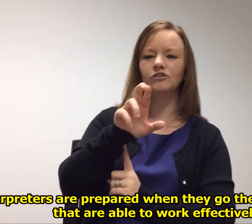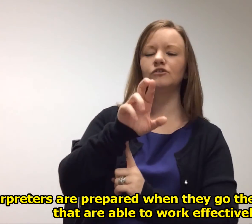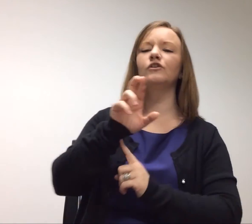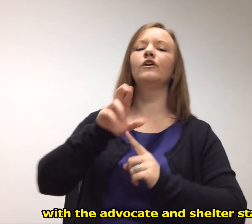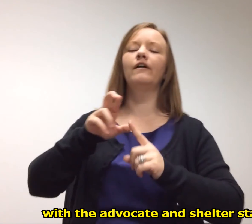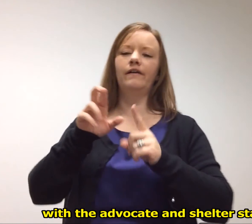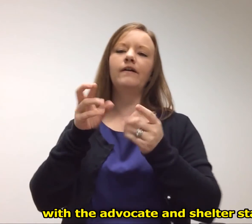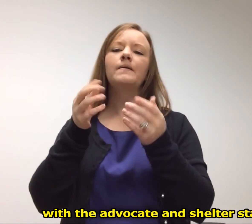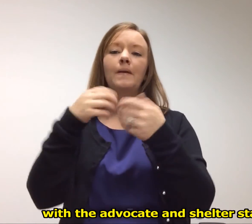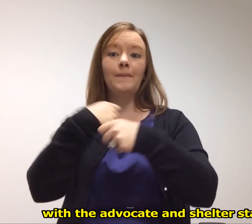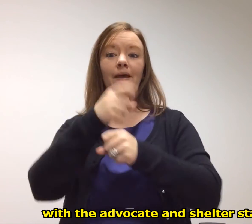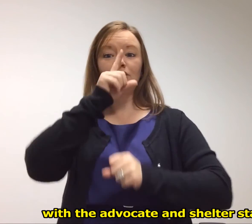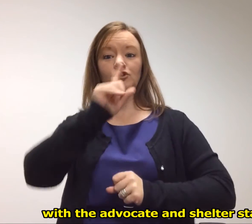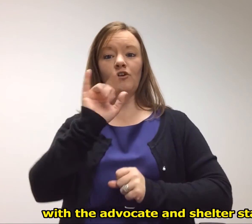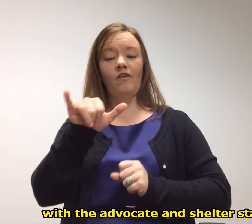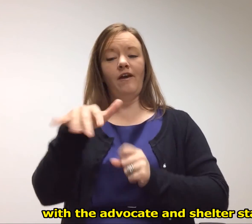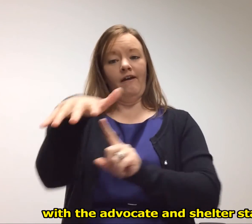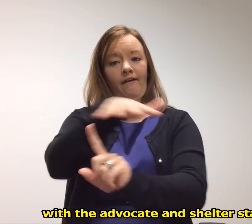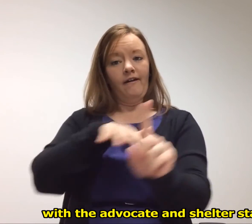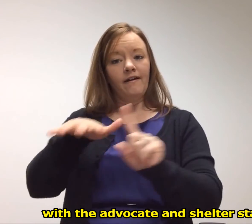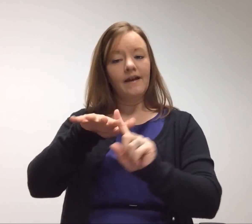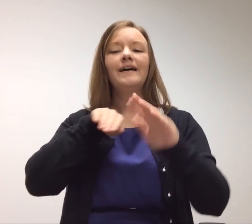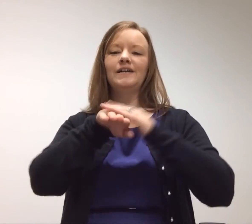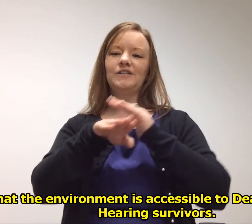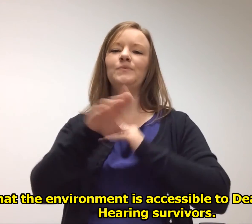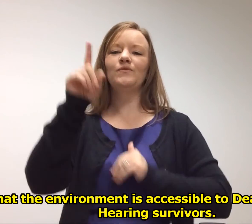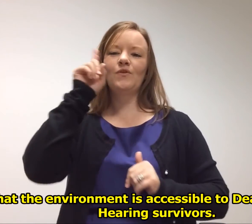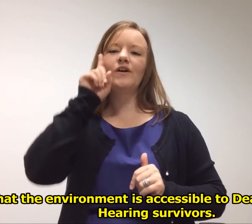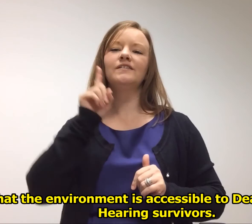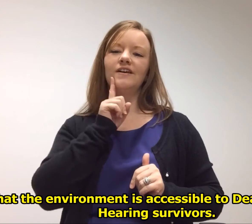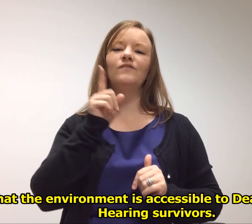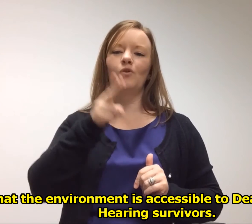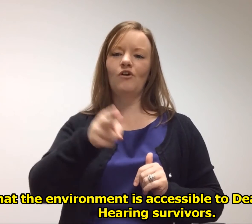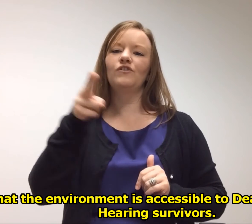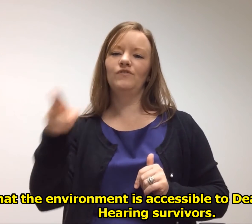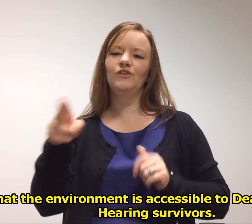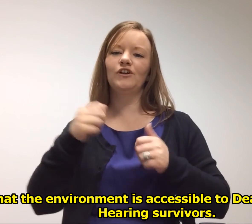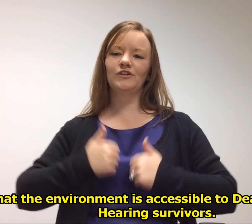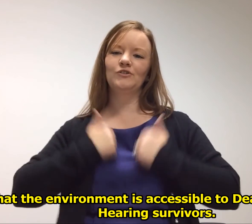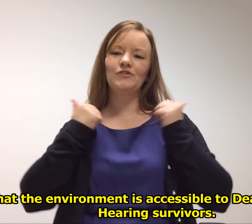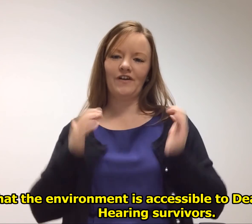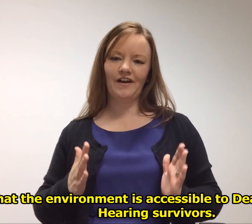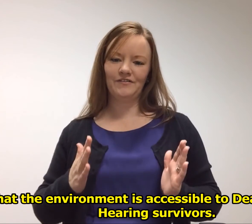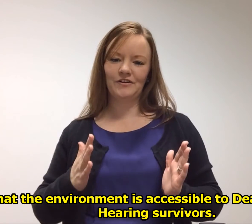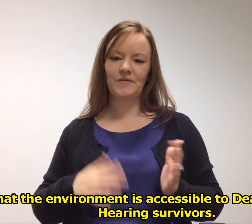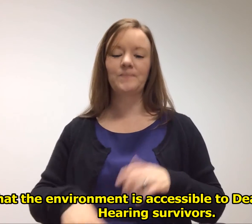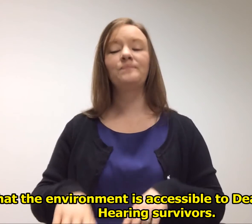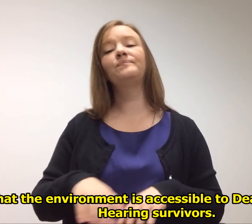effectively with the advocate and shelter staff so that the environment is accessible for deaf and hard-of-hearing survivors.